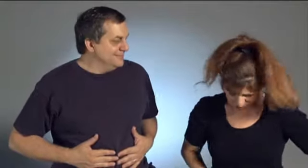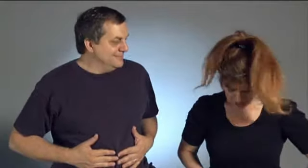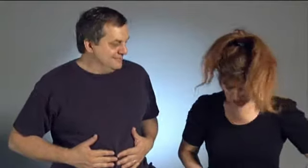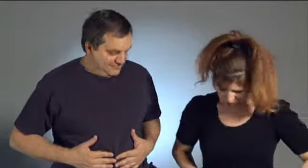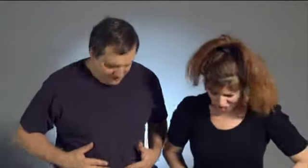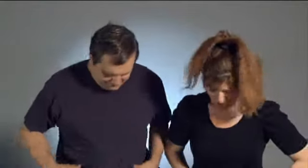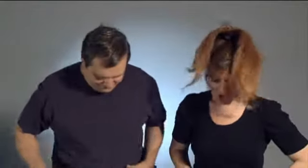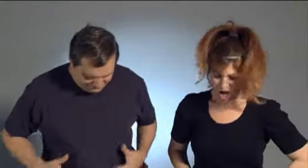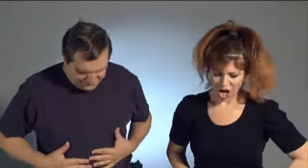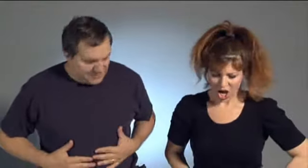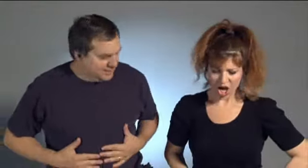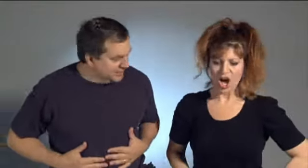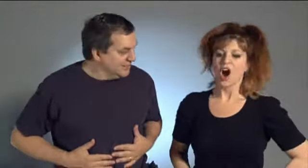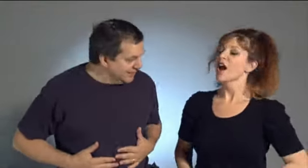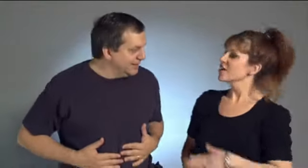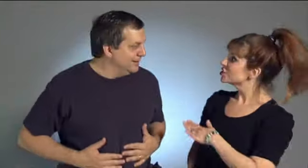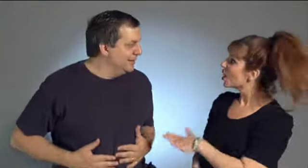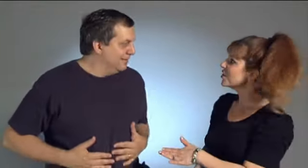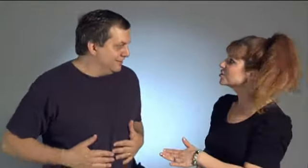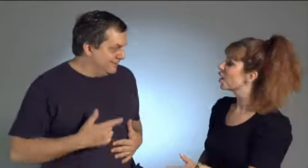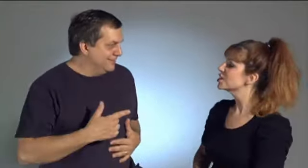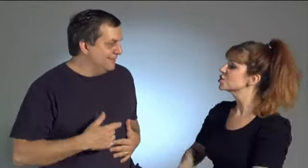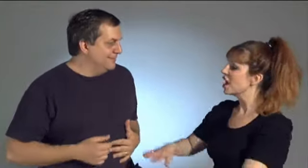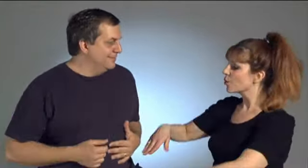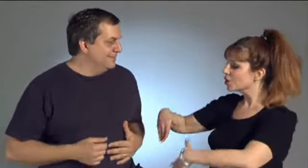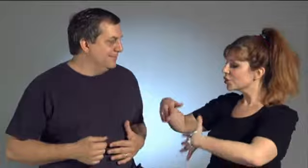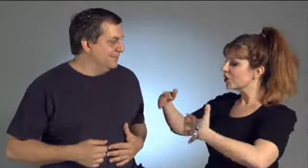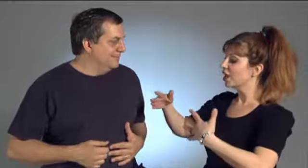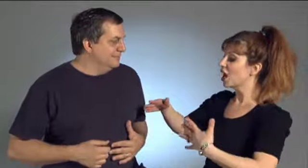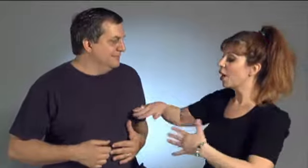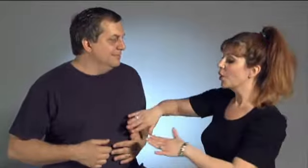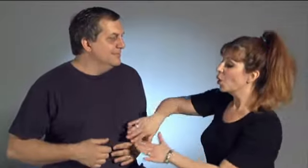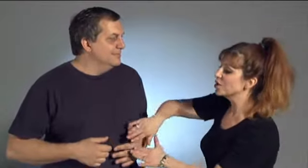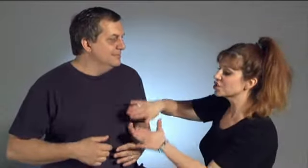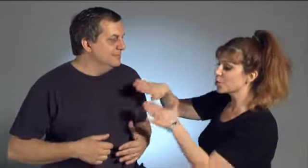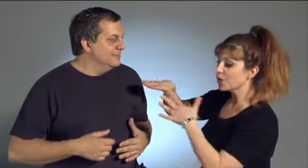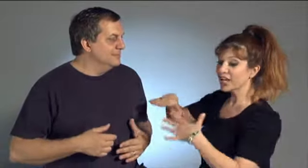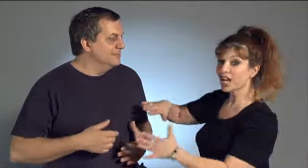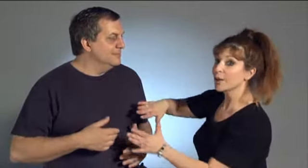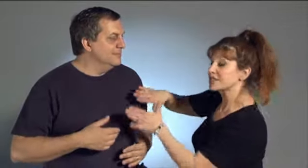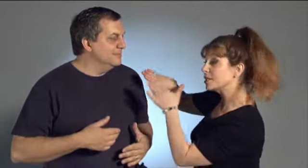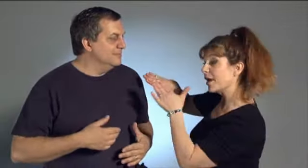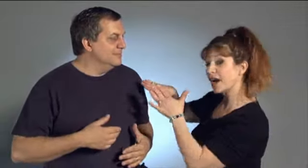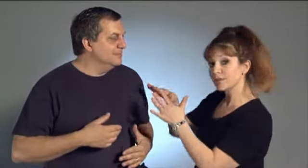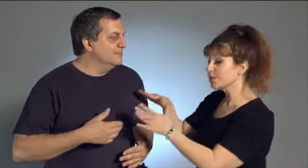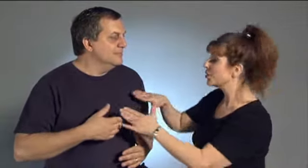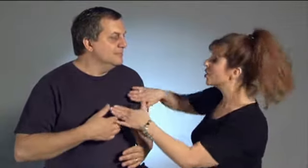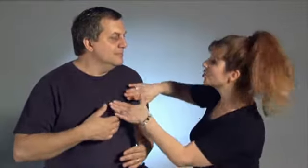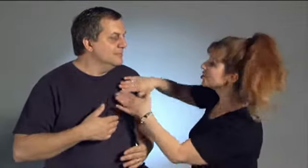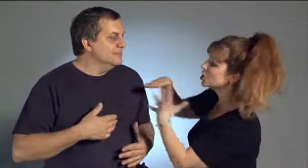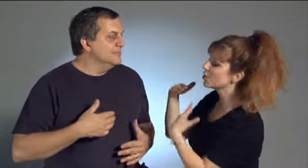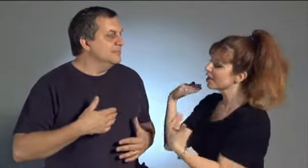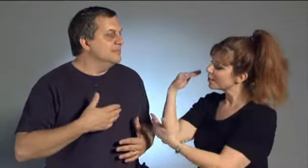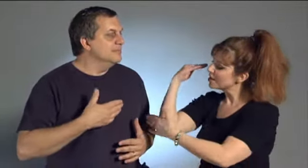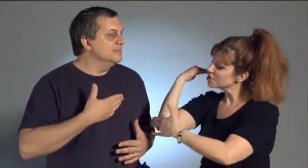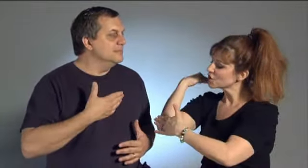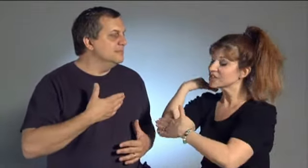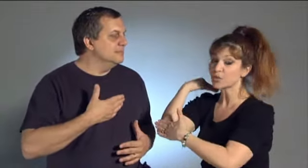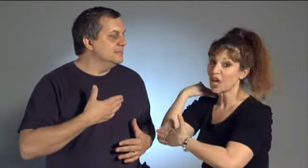apart, ha, ha, ha, ha. Alright, that's great. That's great. So now we're going to bring it up. We start bringing it up to the body. People don't know this. You can bring it up. And it starts with the